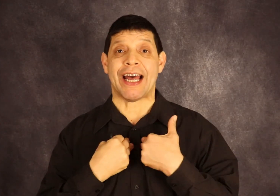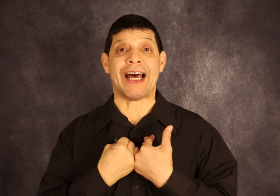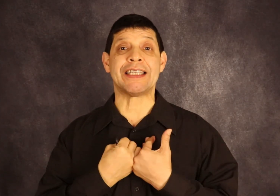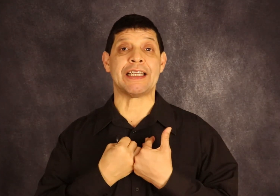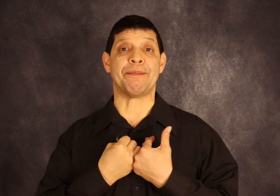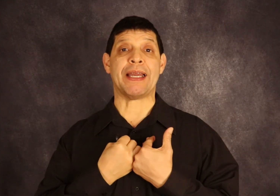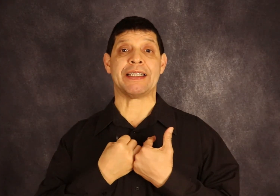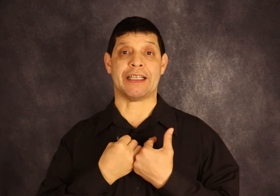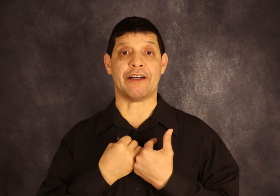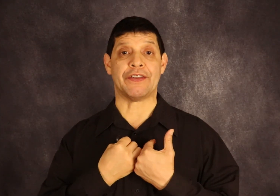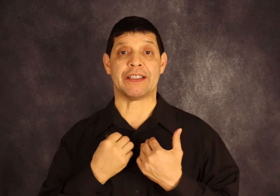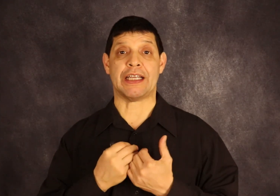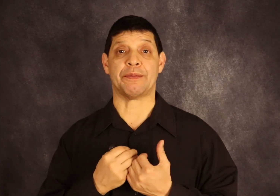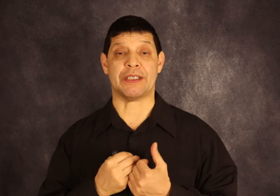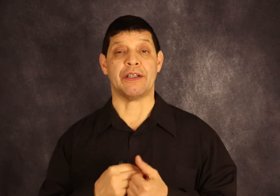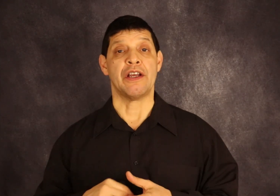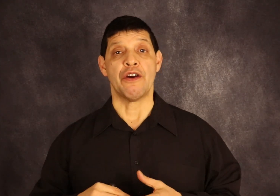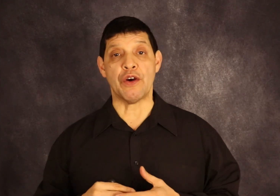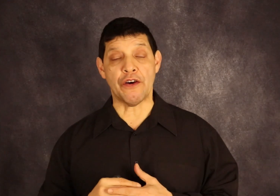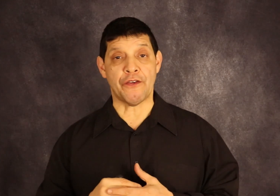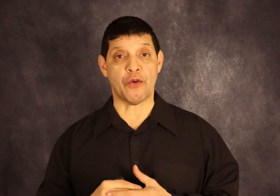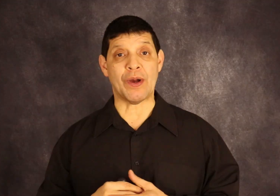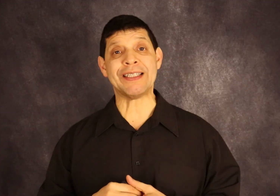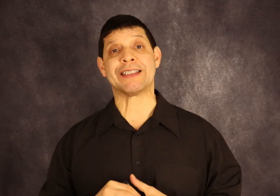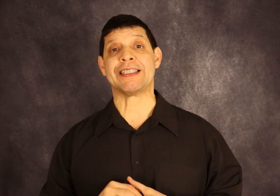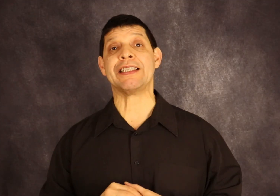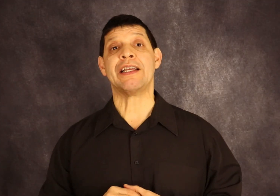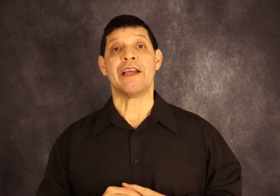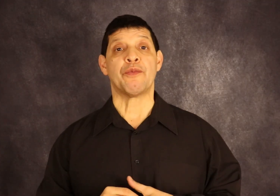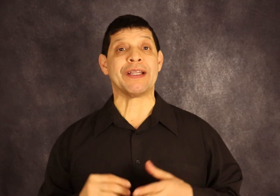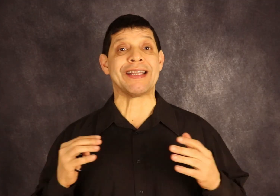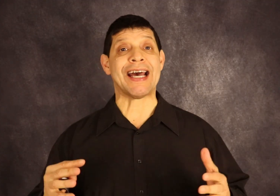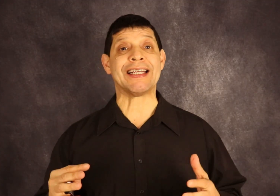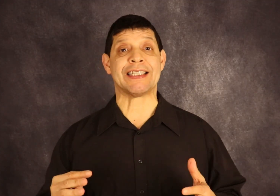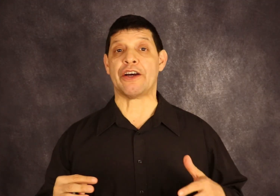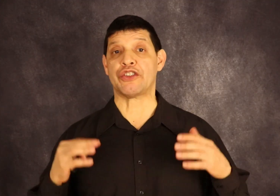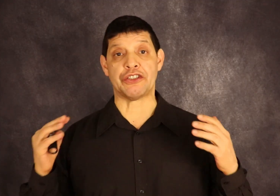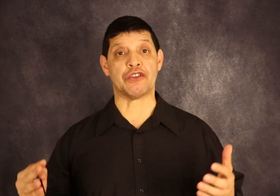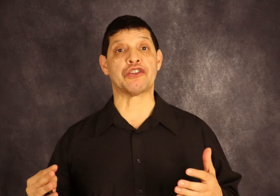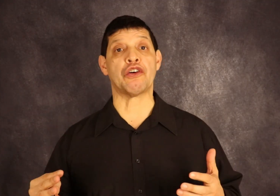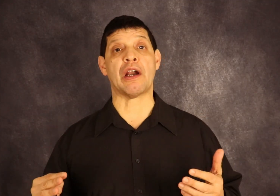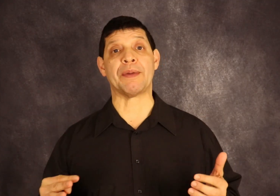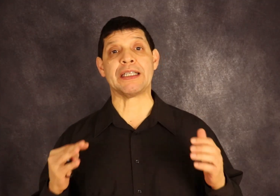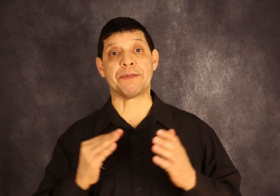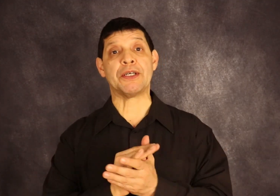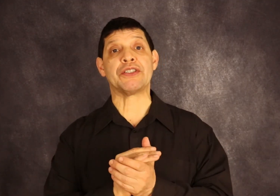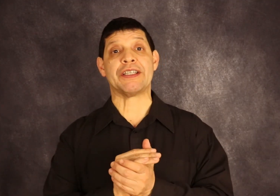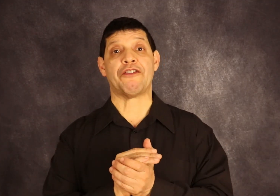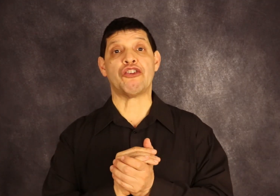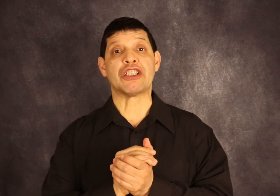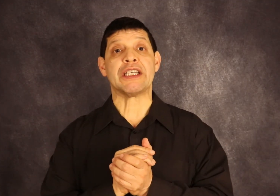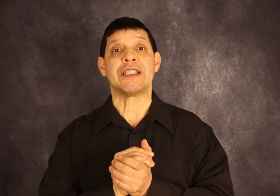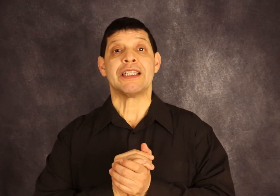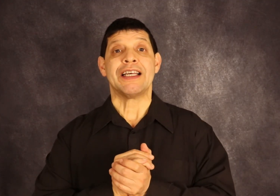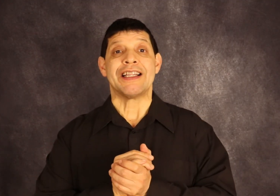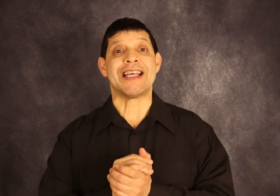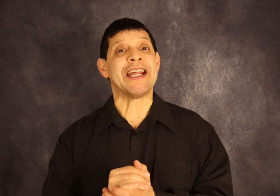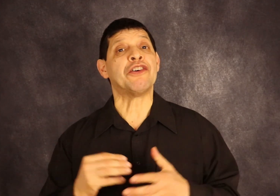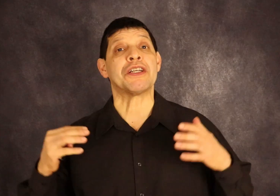asking myself the same thing. Well, for one thing, when NASA or the U.S. government is building a rocket, they don't